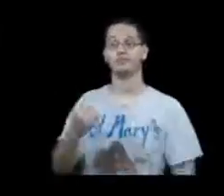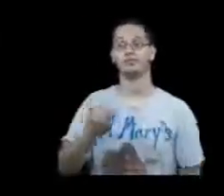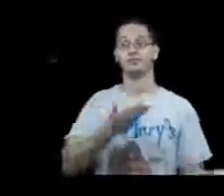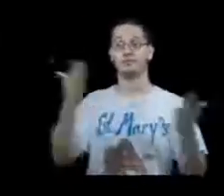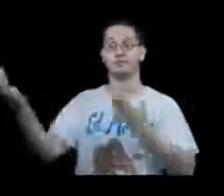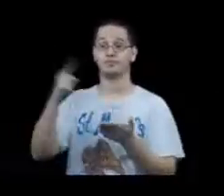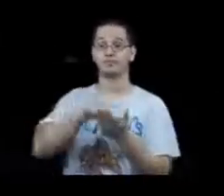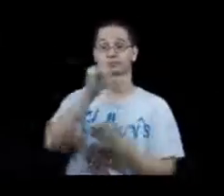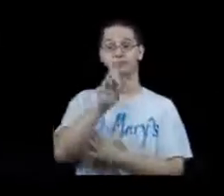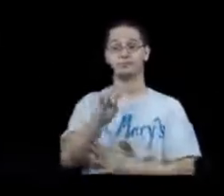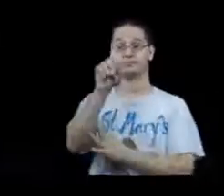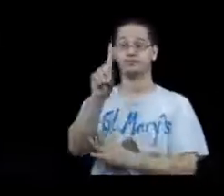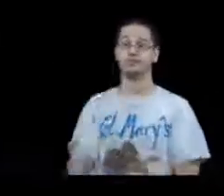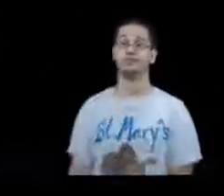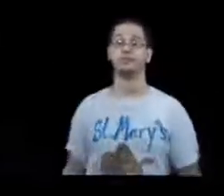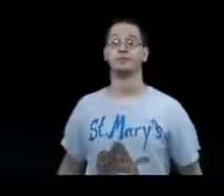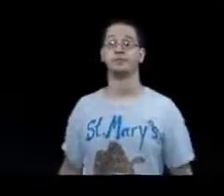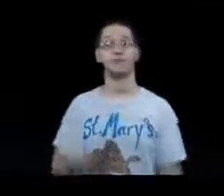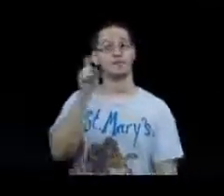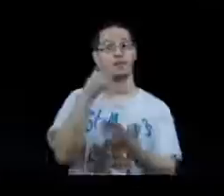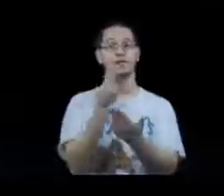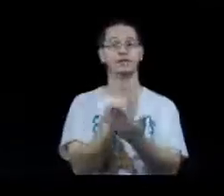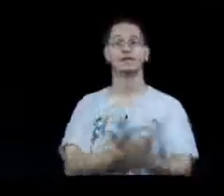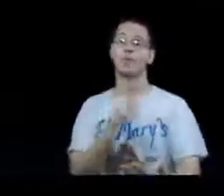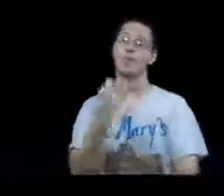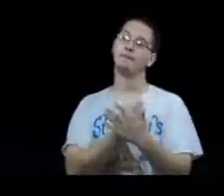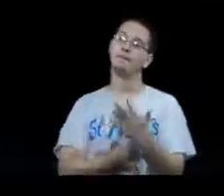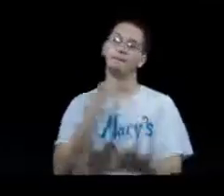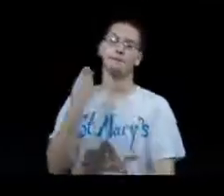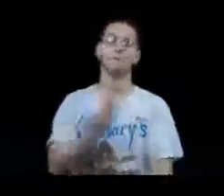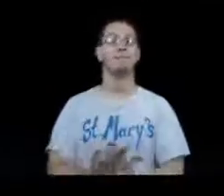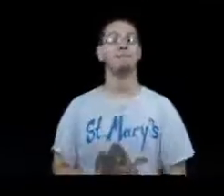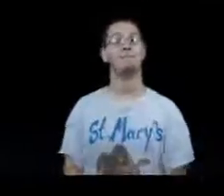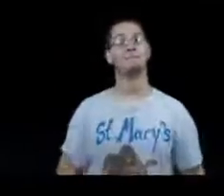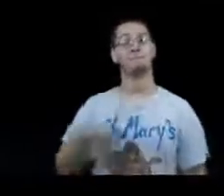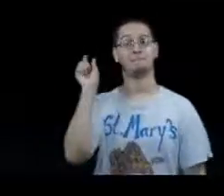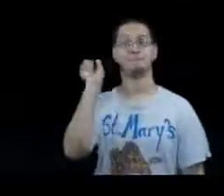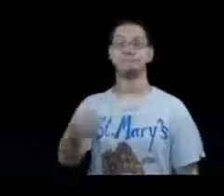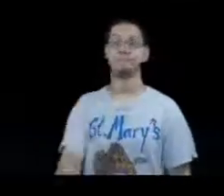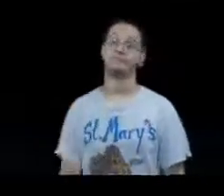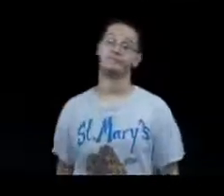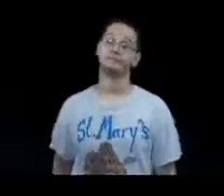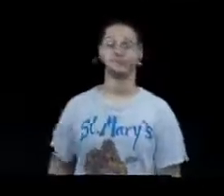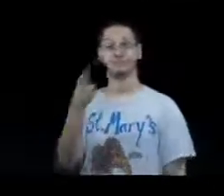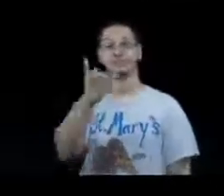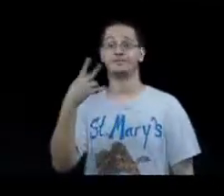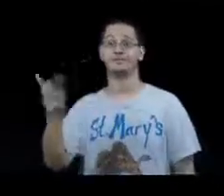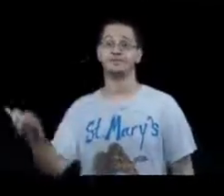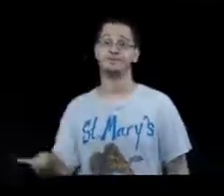this load I need a dollar, dollar, dollar, that's what I need Well, I need